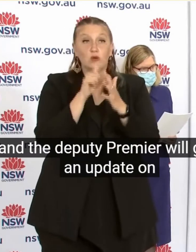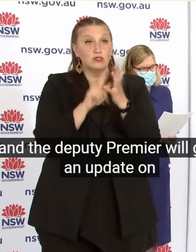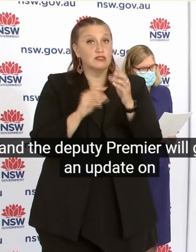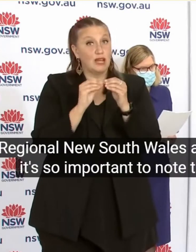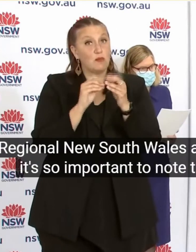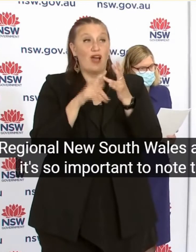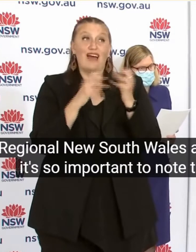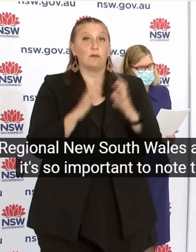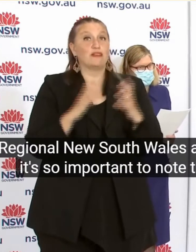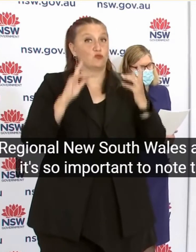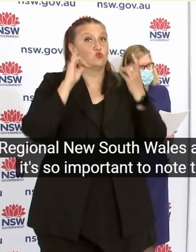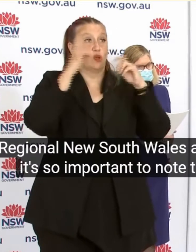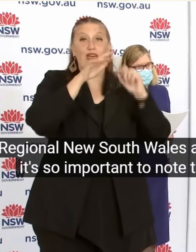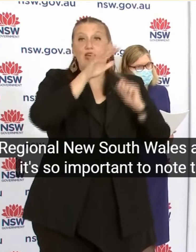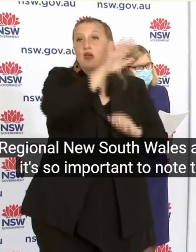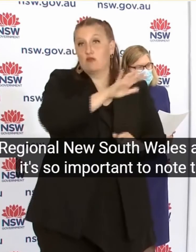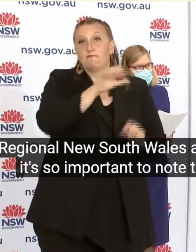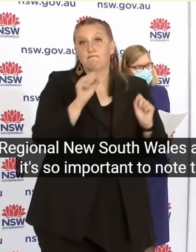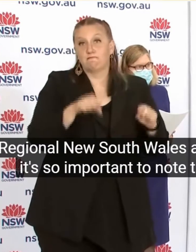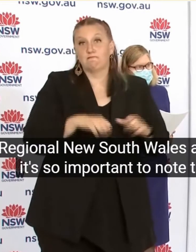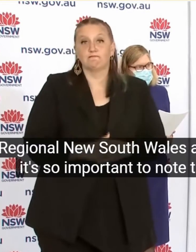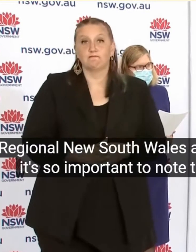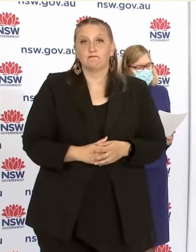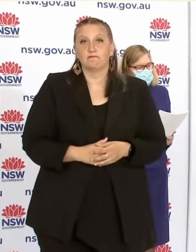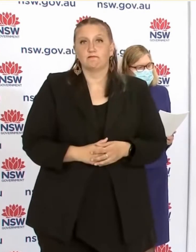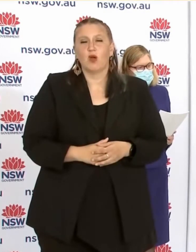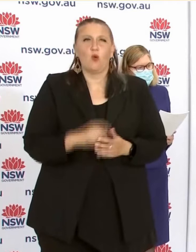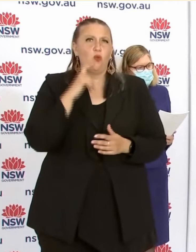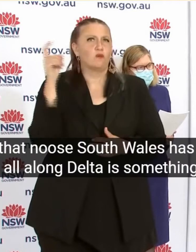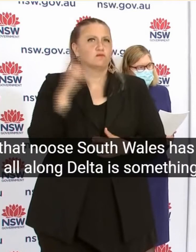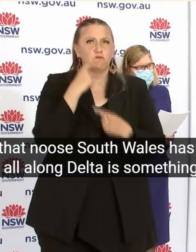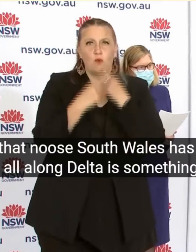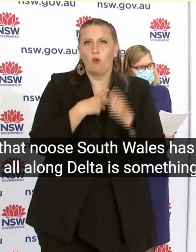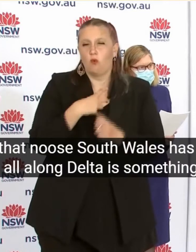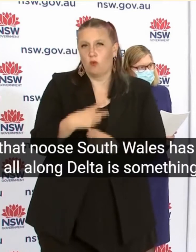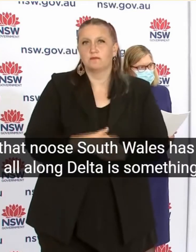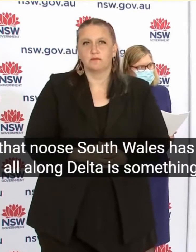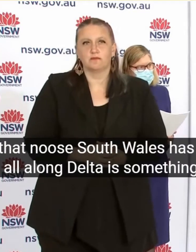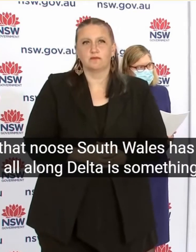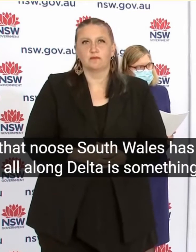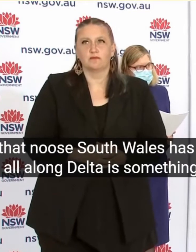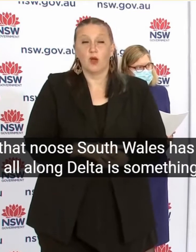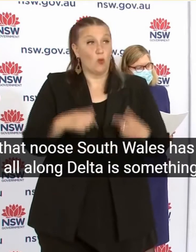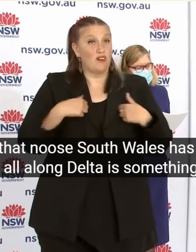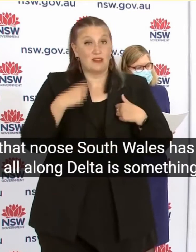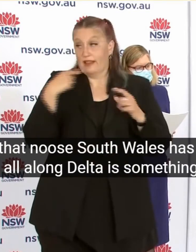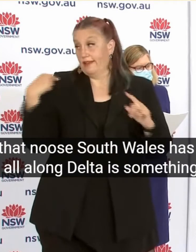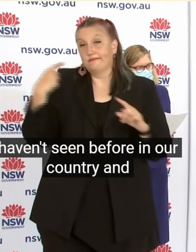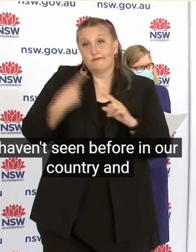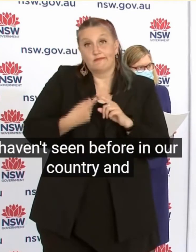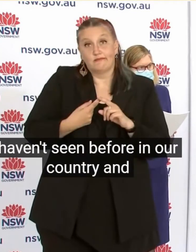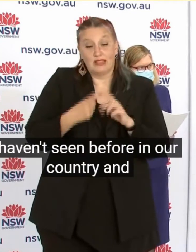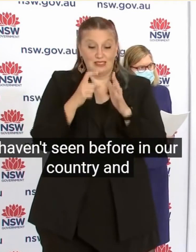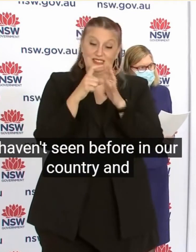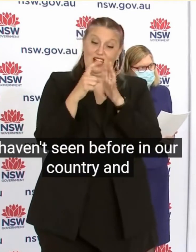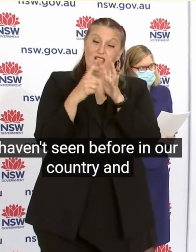so important to note That New South Wales has said all along Delta is something we haven't seen before in our country And we